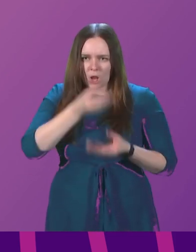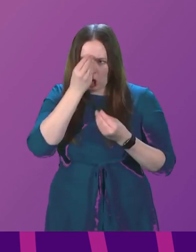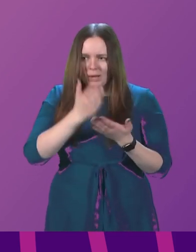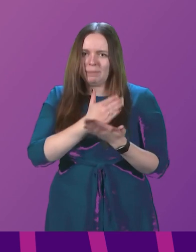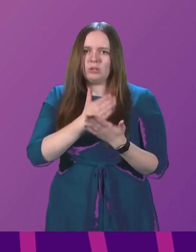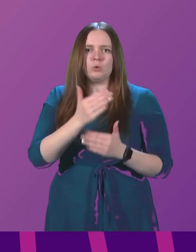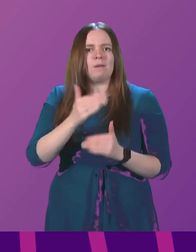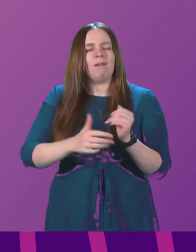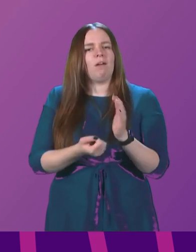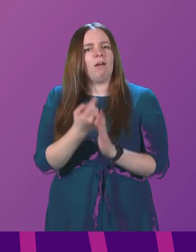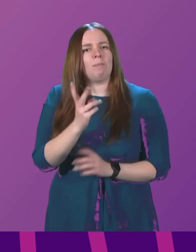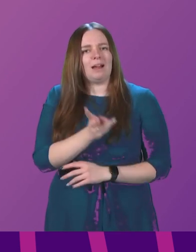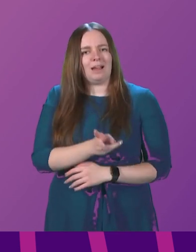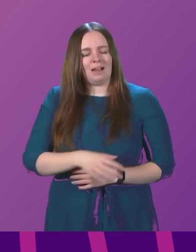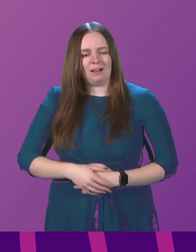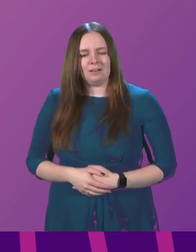happening again.